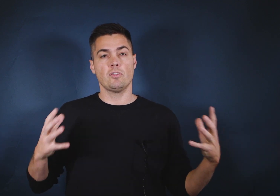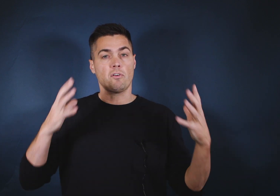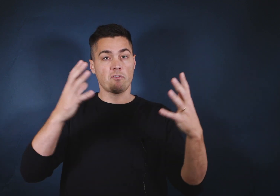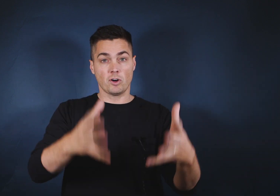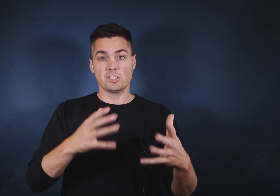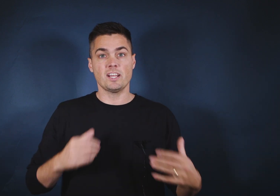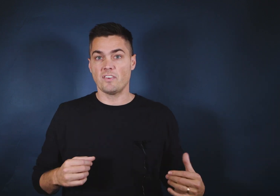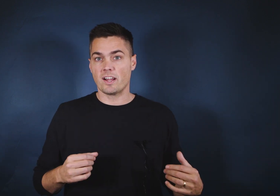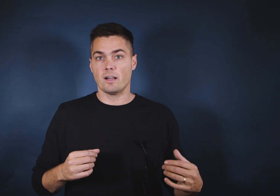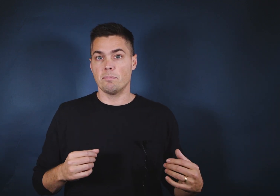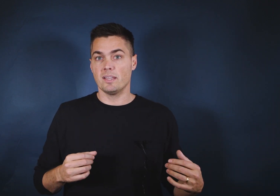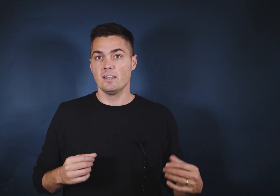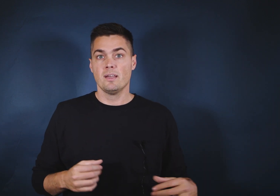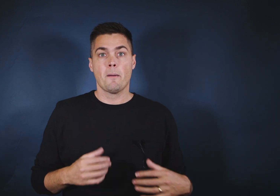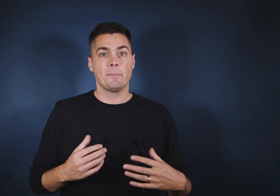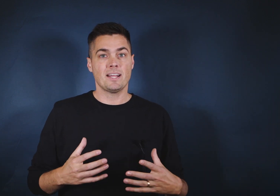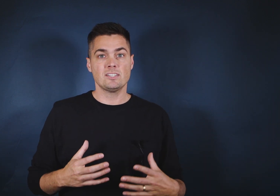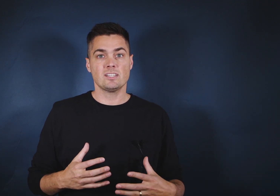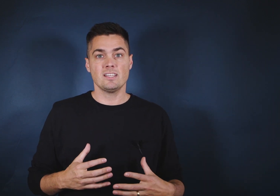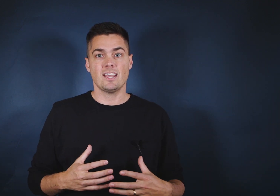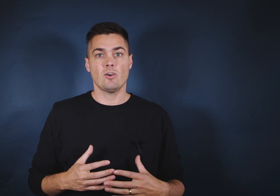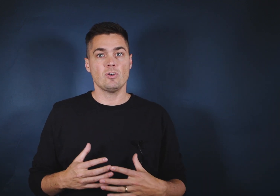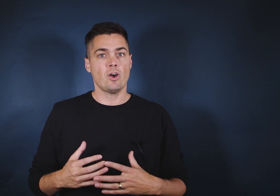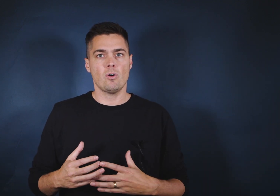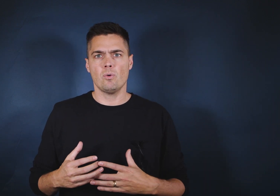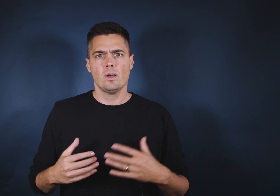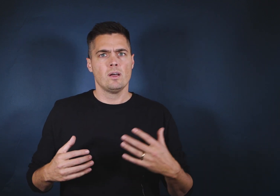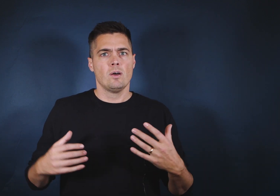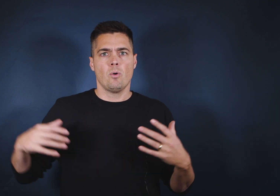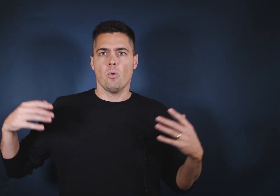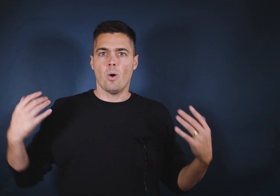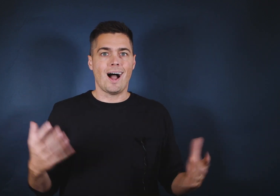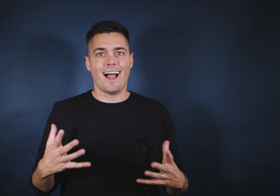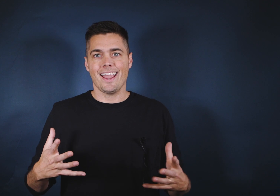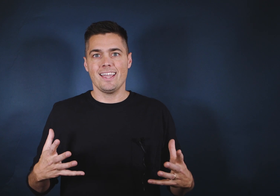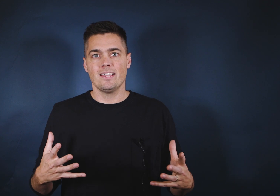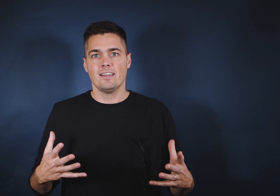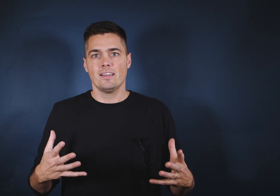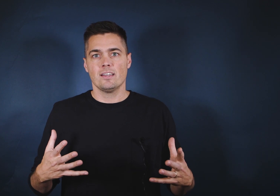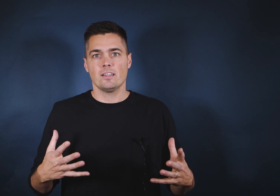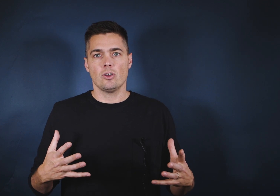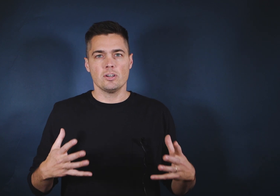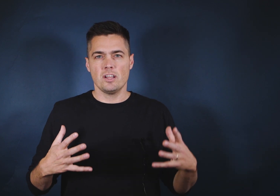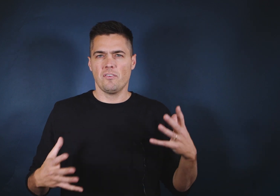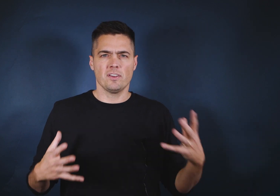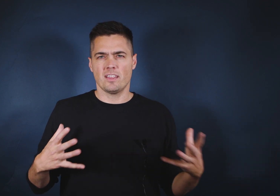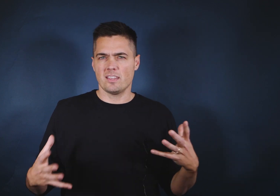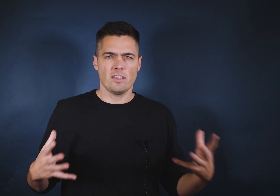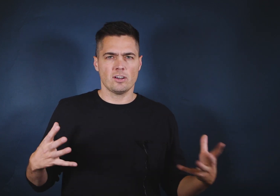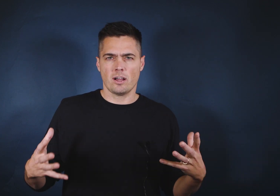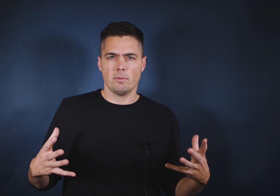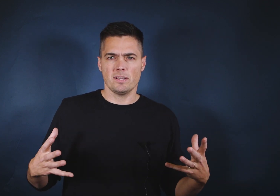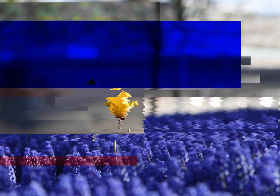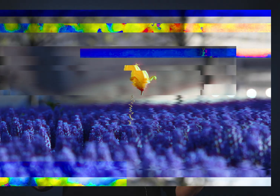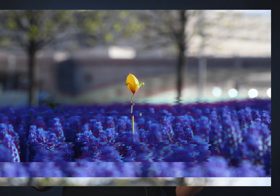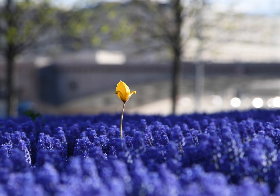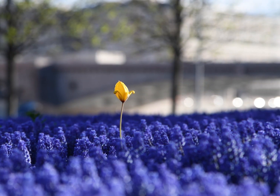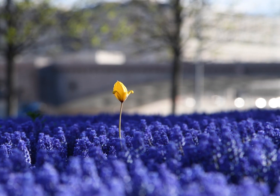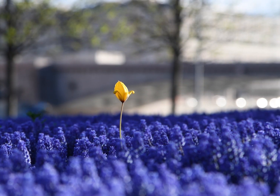their first HVAC company, potentially they don't know why you're different than the other companies because they